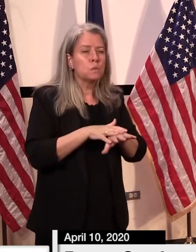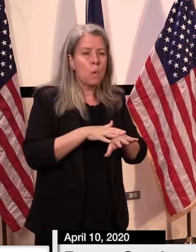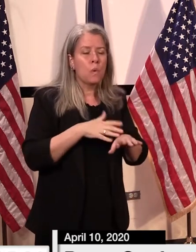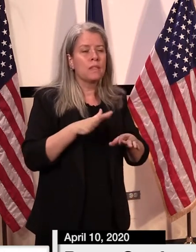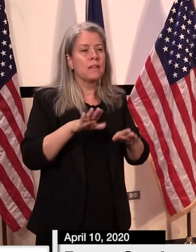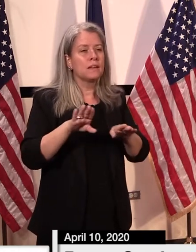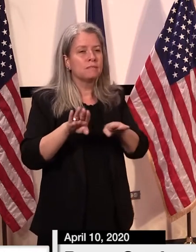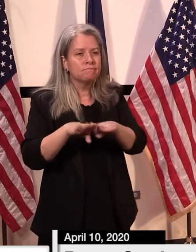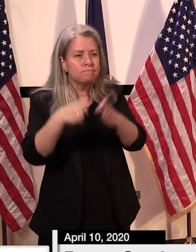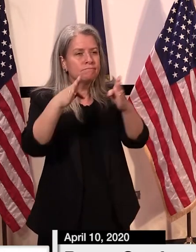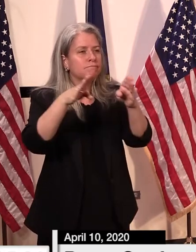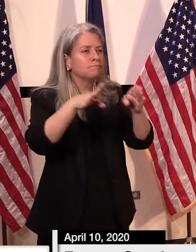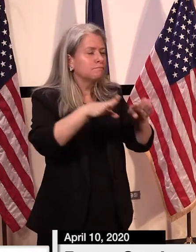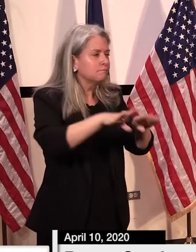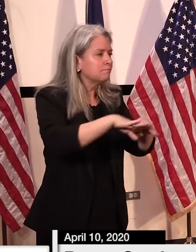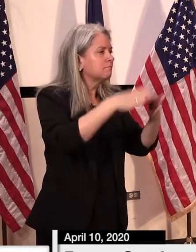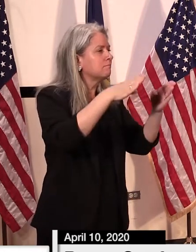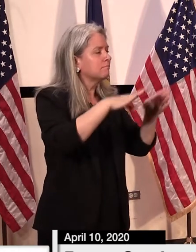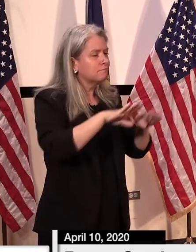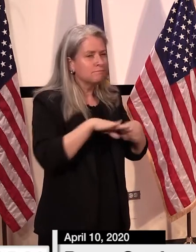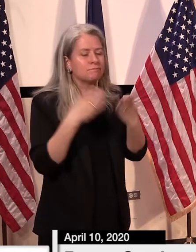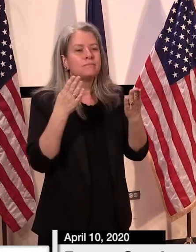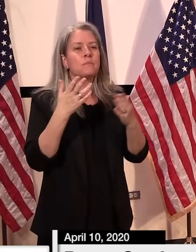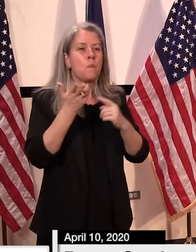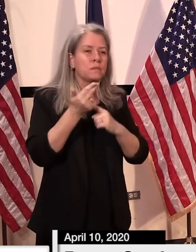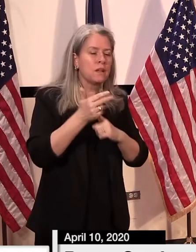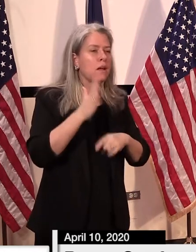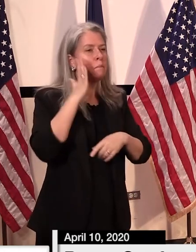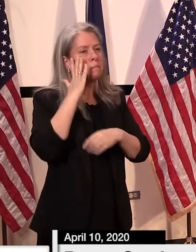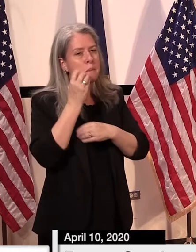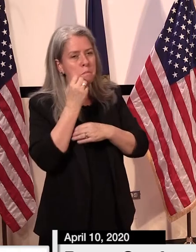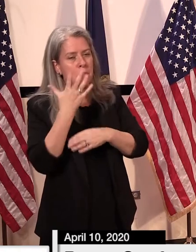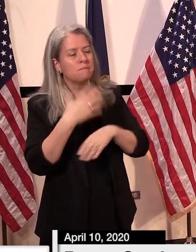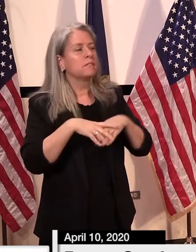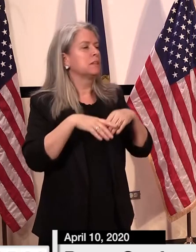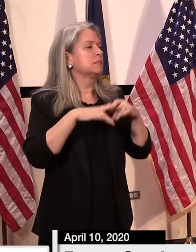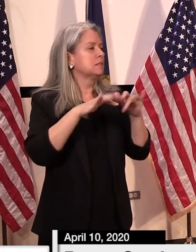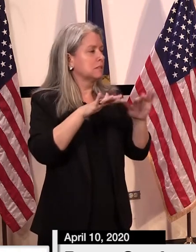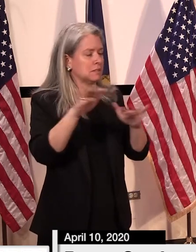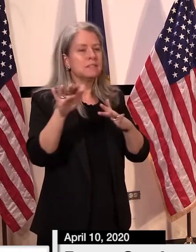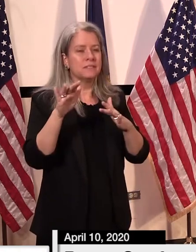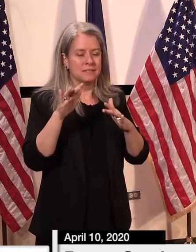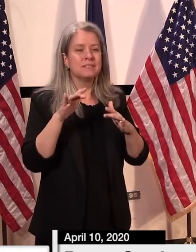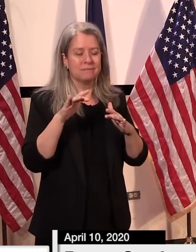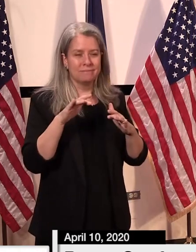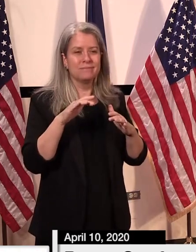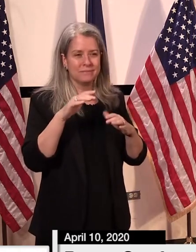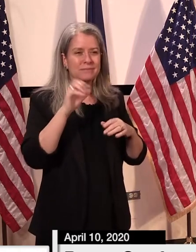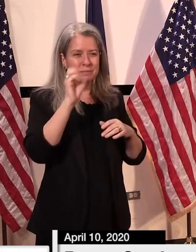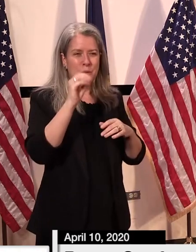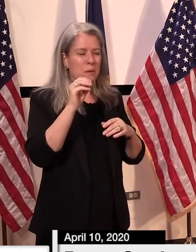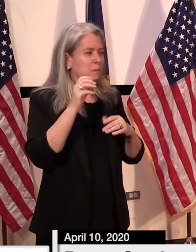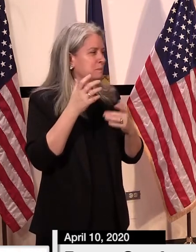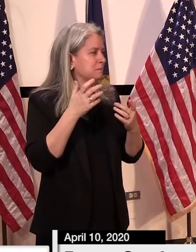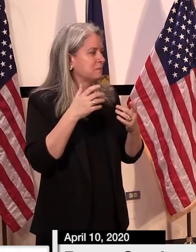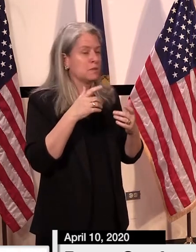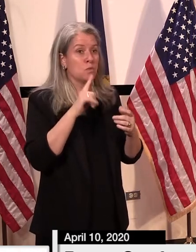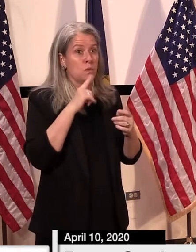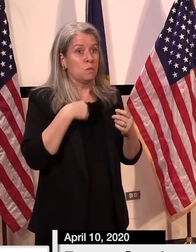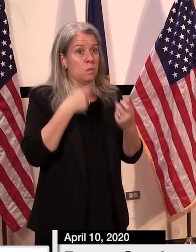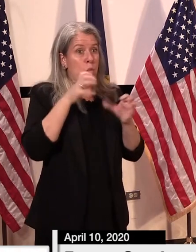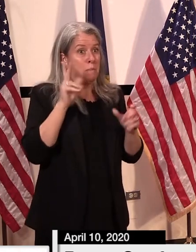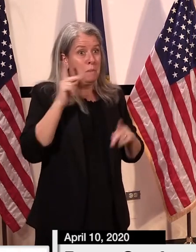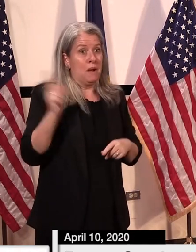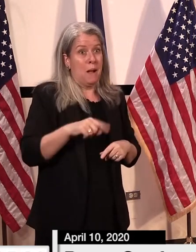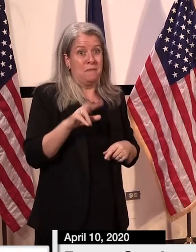hotels motels bed and breakfasts and so forth so that we prevent anyone from having an excuse to come to